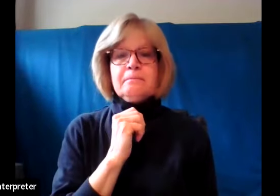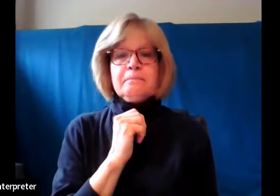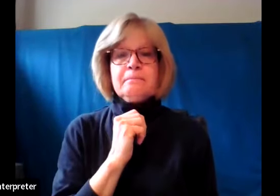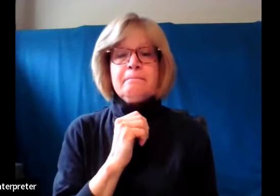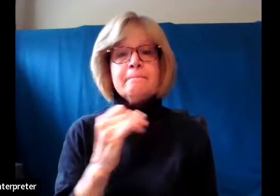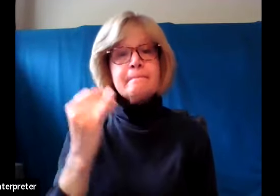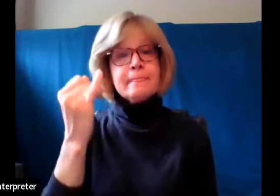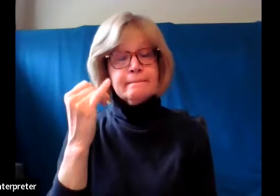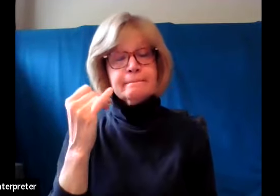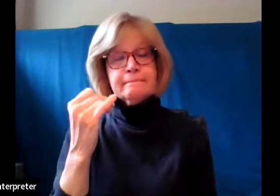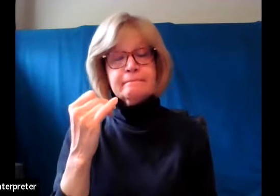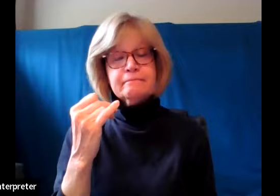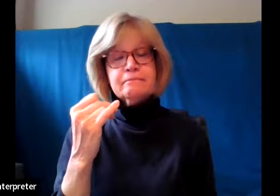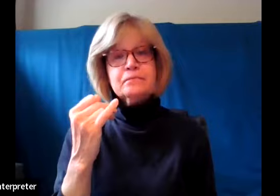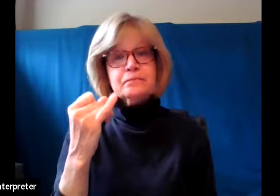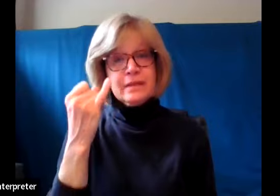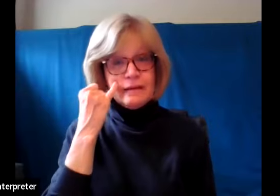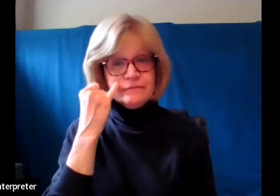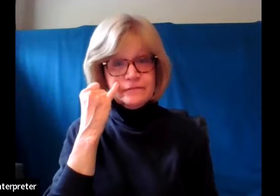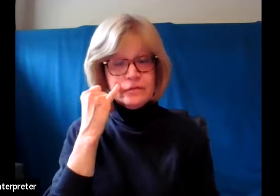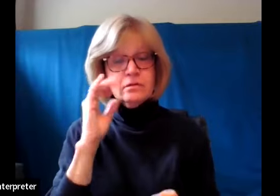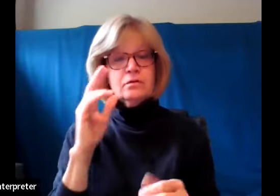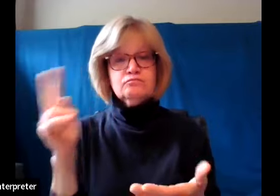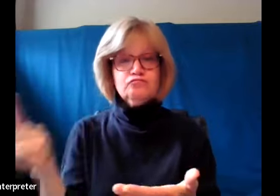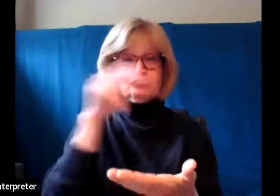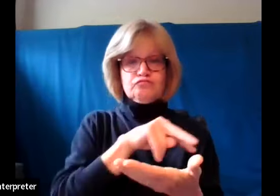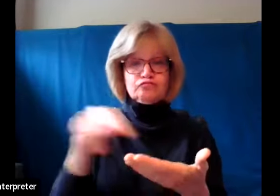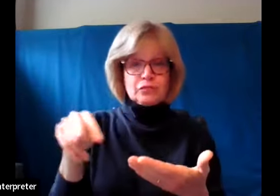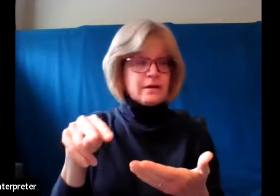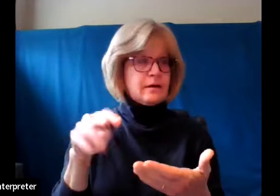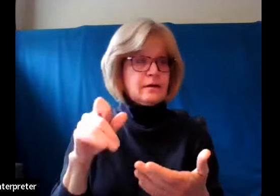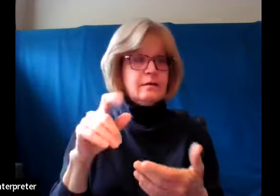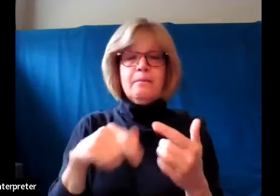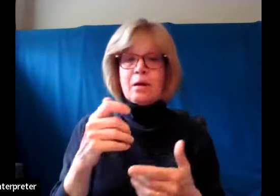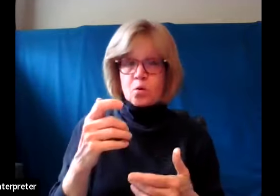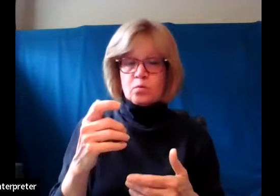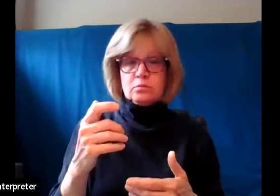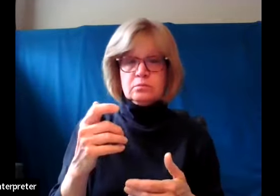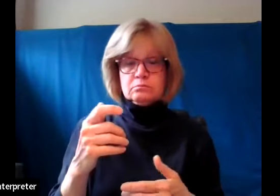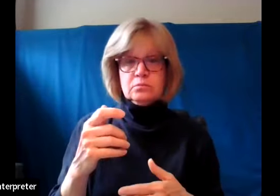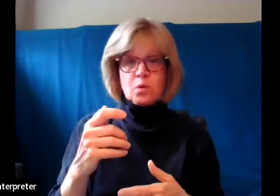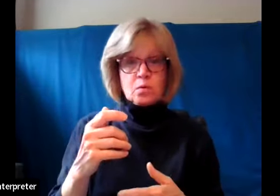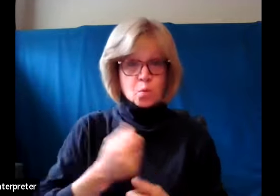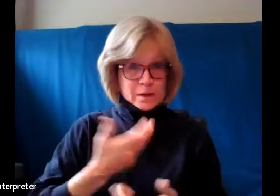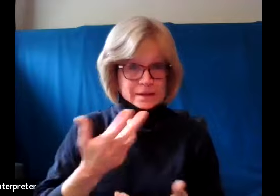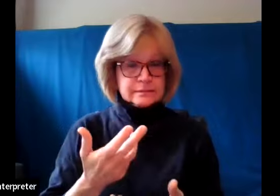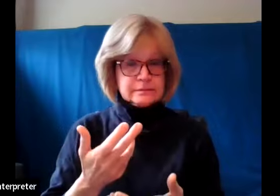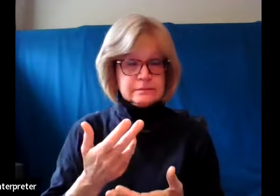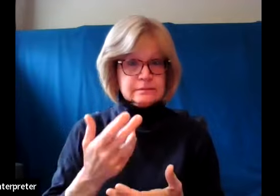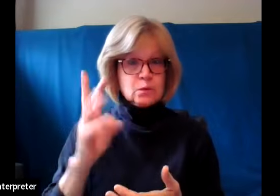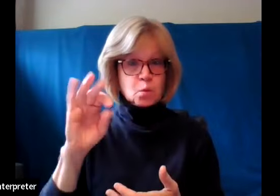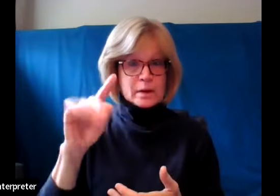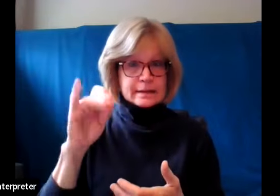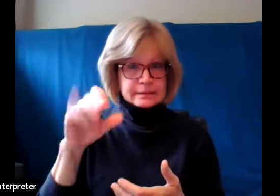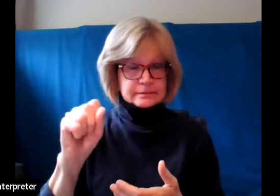If we go back to this verse about witnessing and how important that